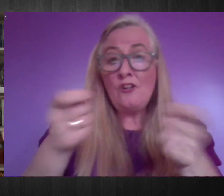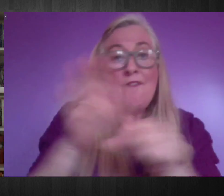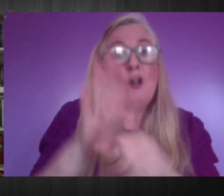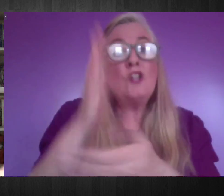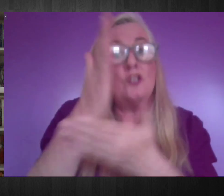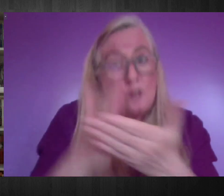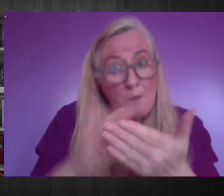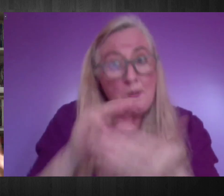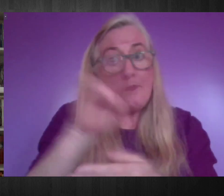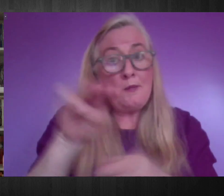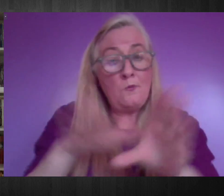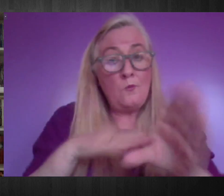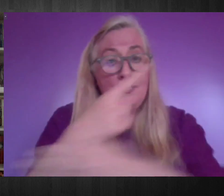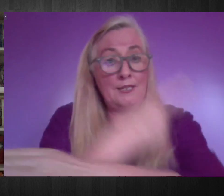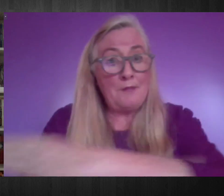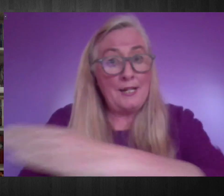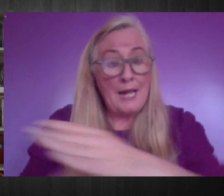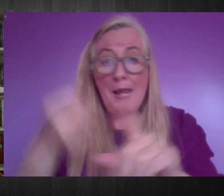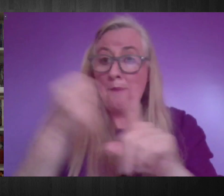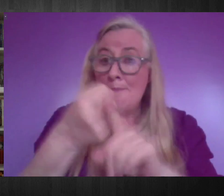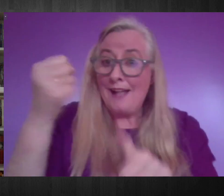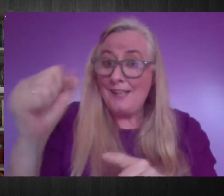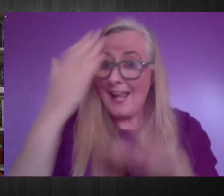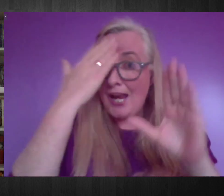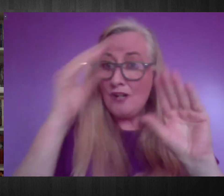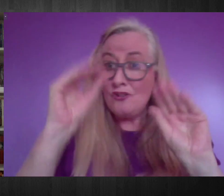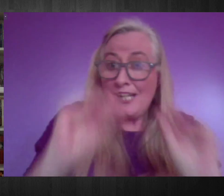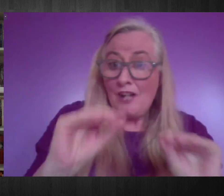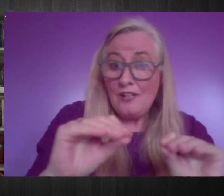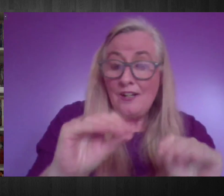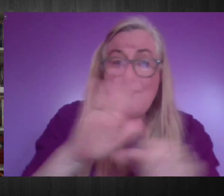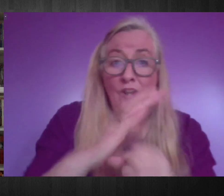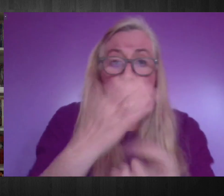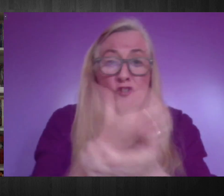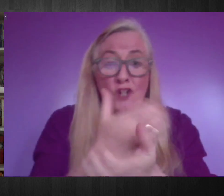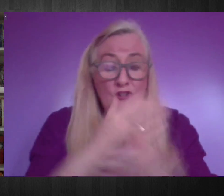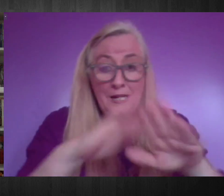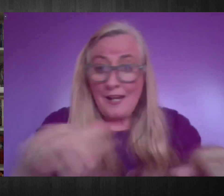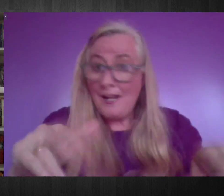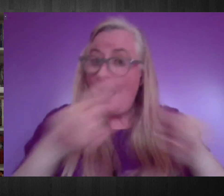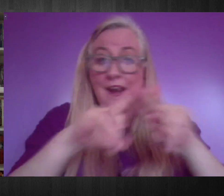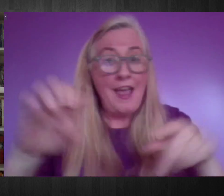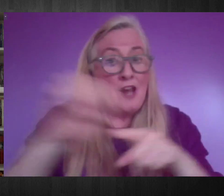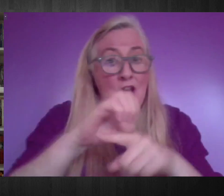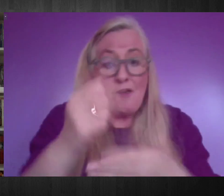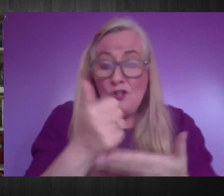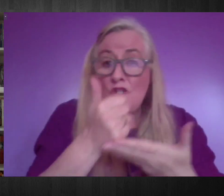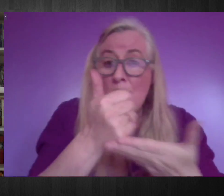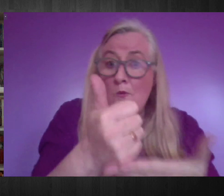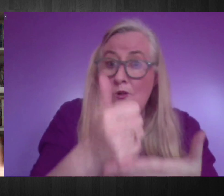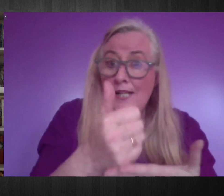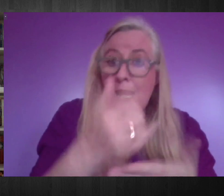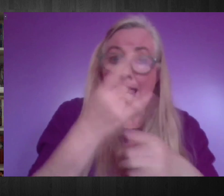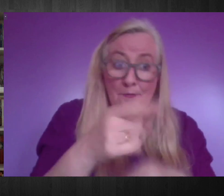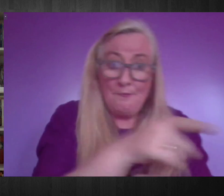The impact on education for children with disabilities and their lack of support to continue their learning process, even